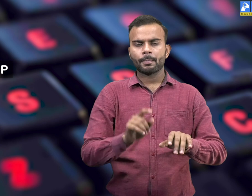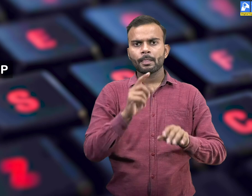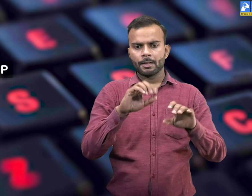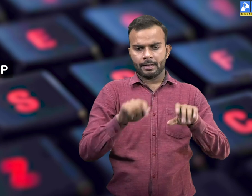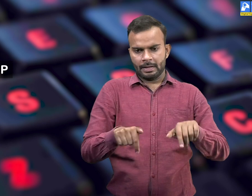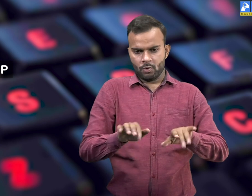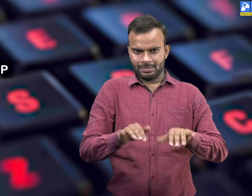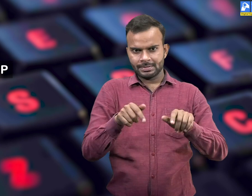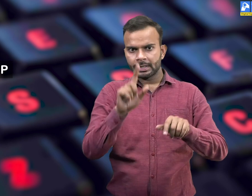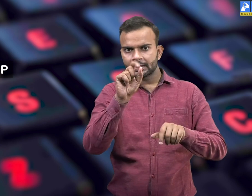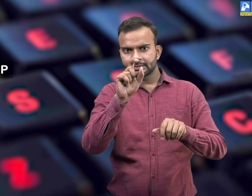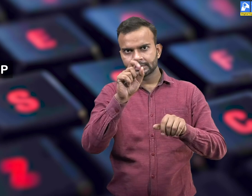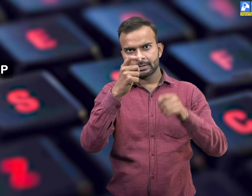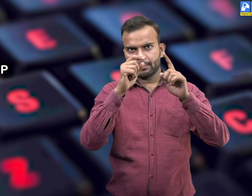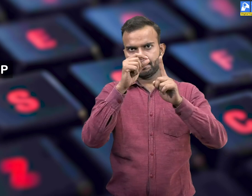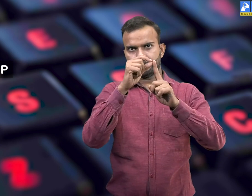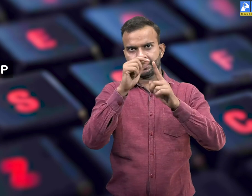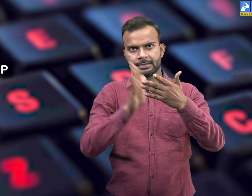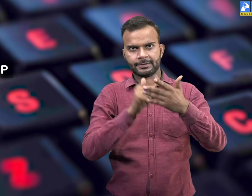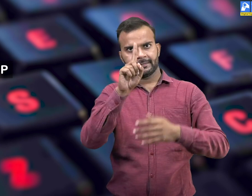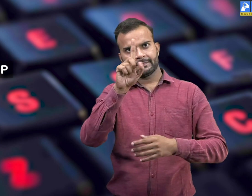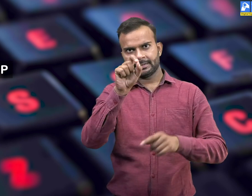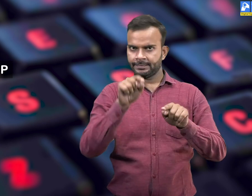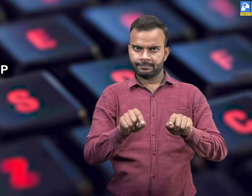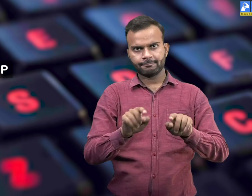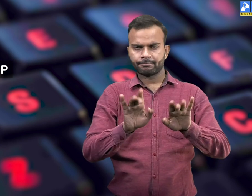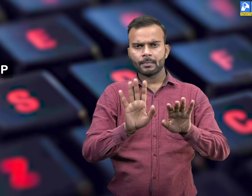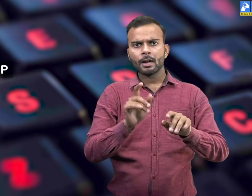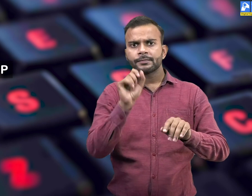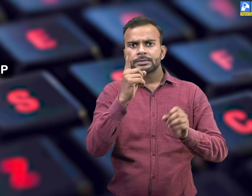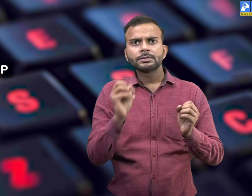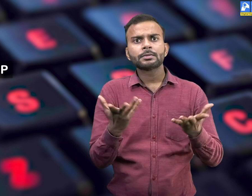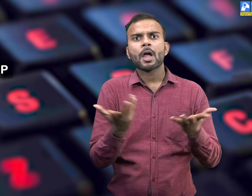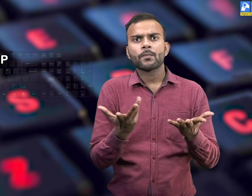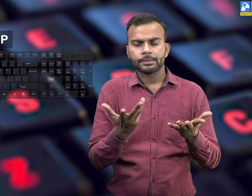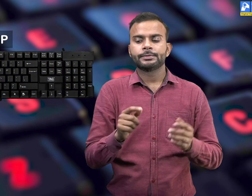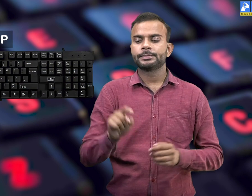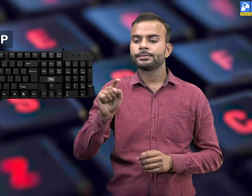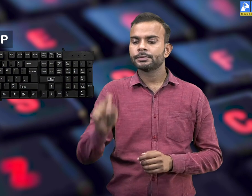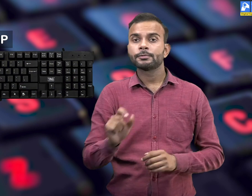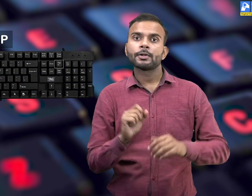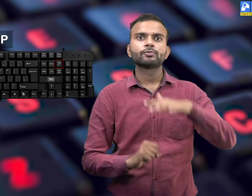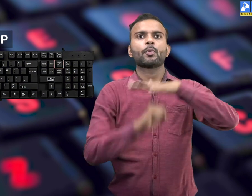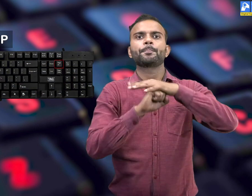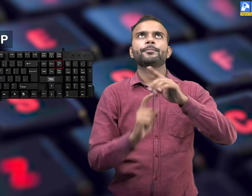if you are working on the tenth page and simply by